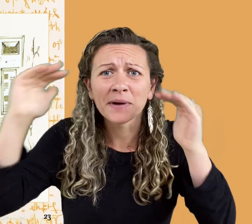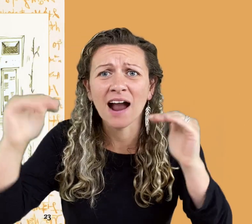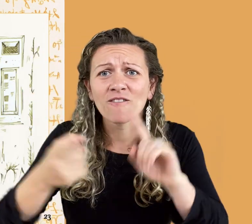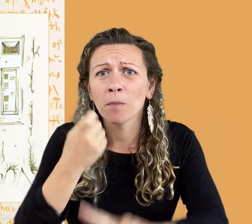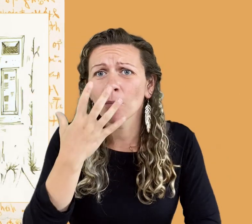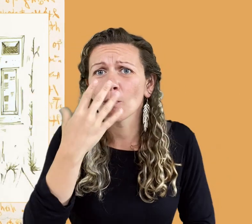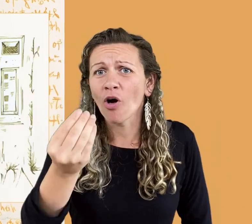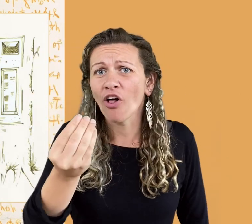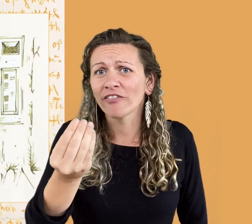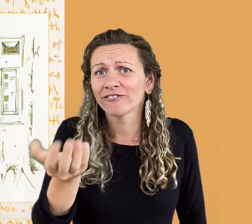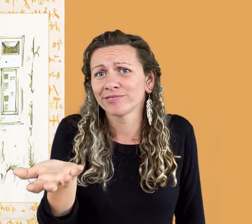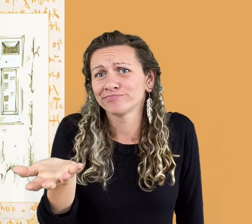expect from a wolf?